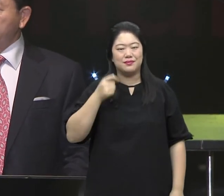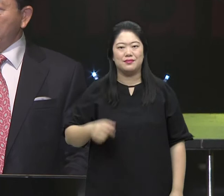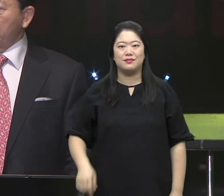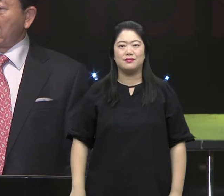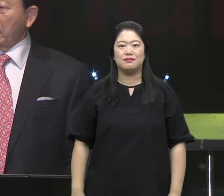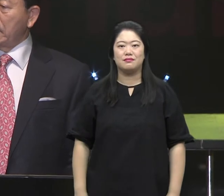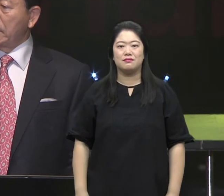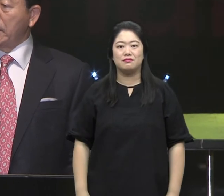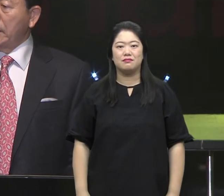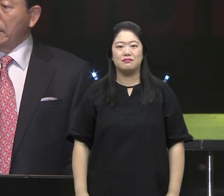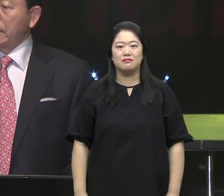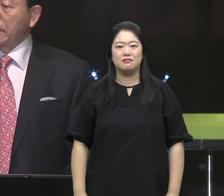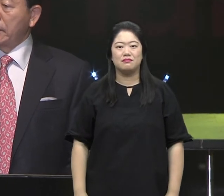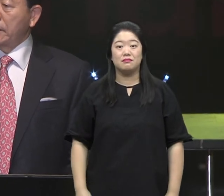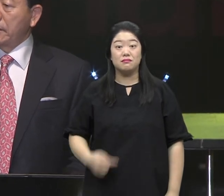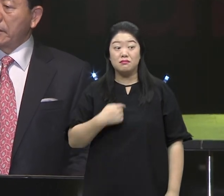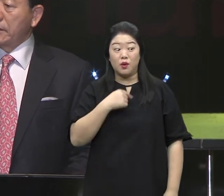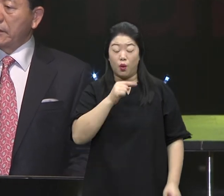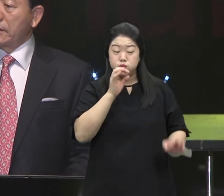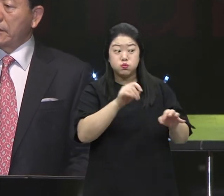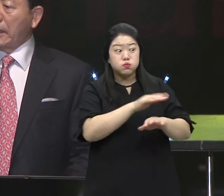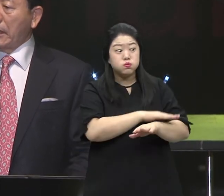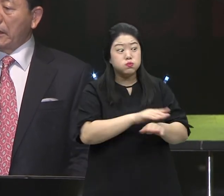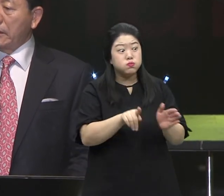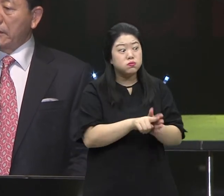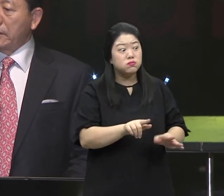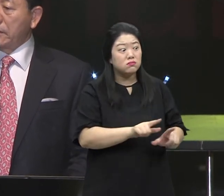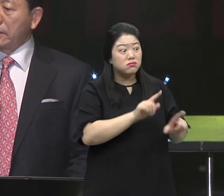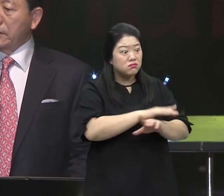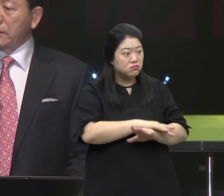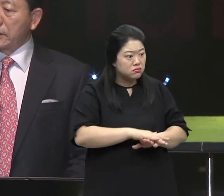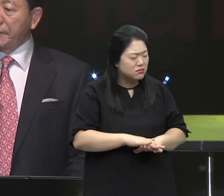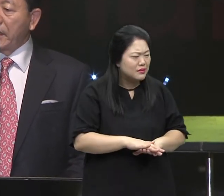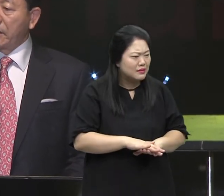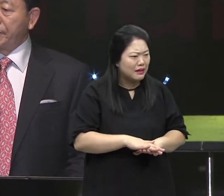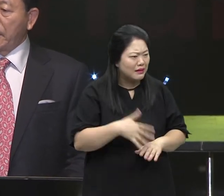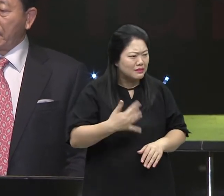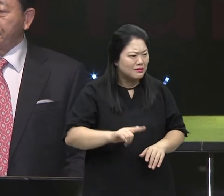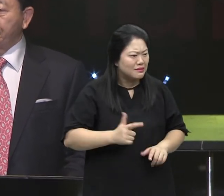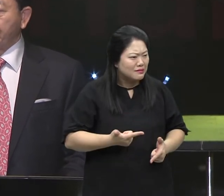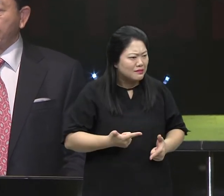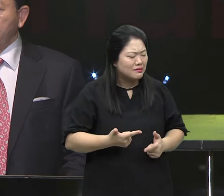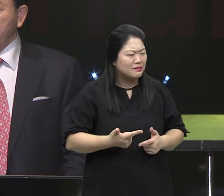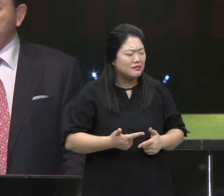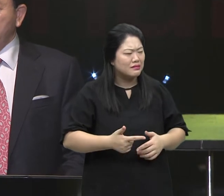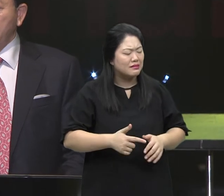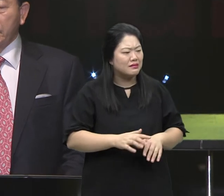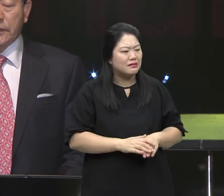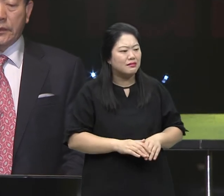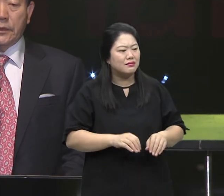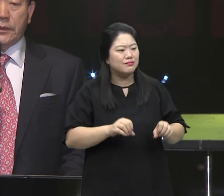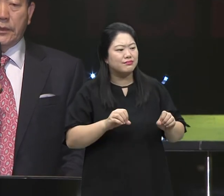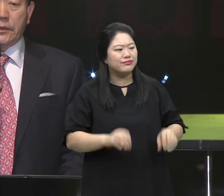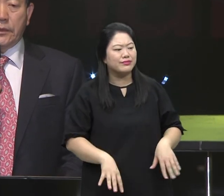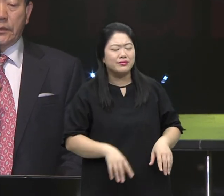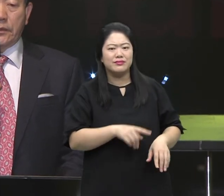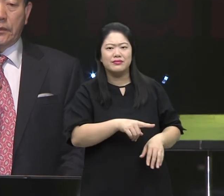I thought they were all good believers, but it was all a lie.